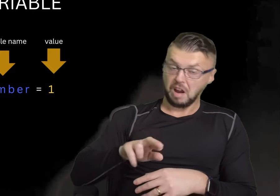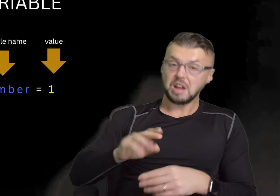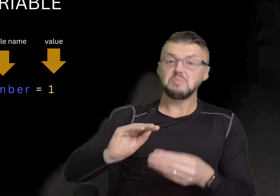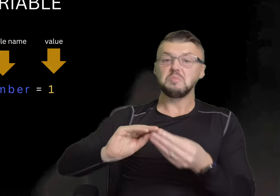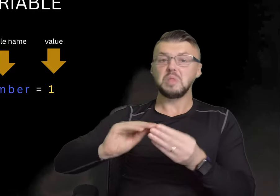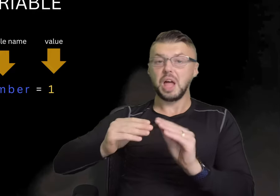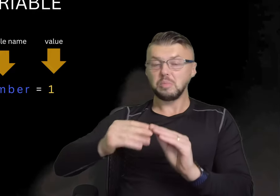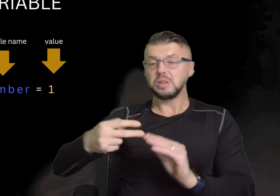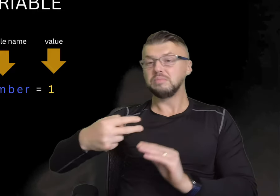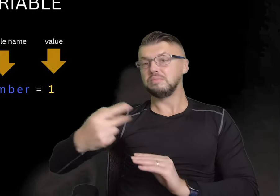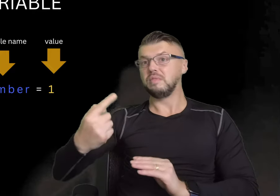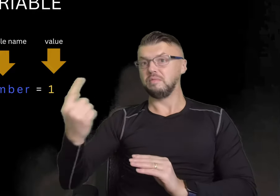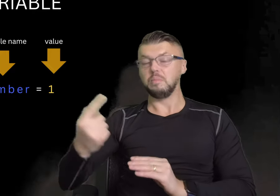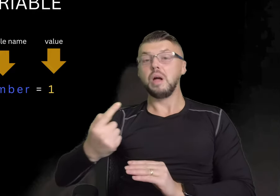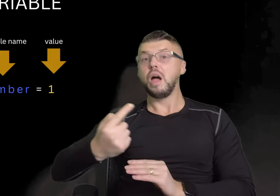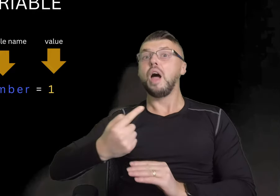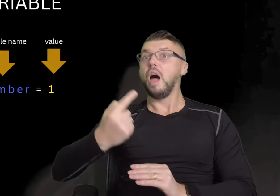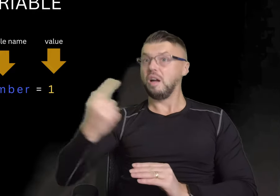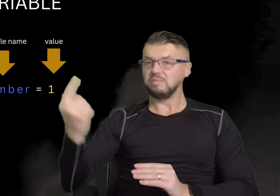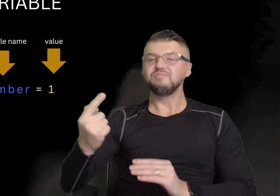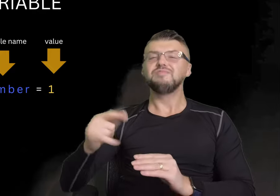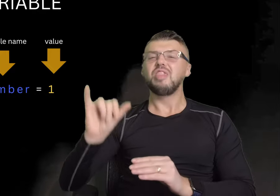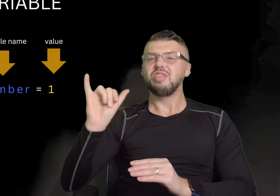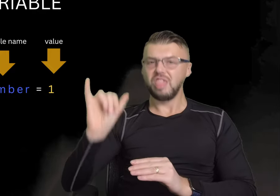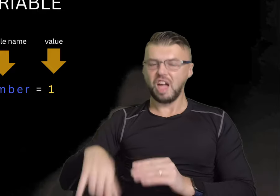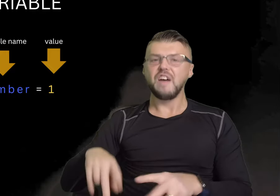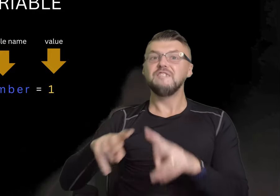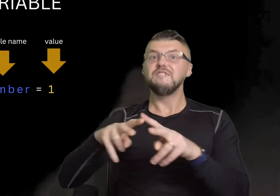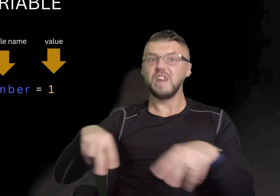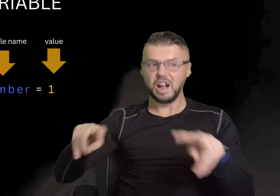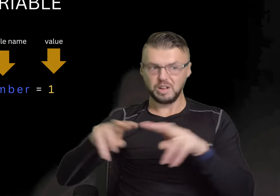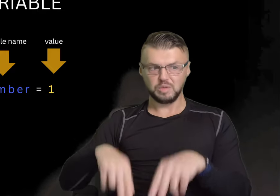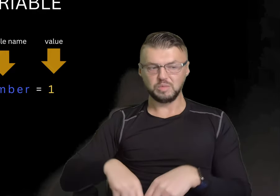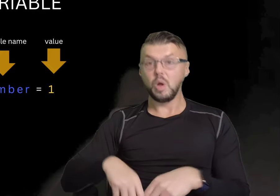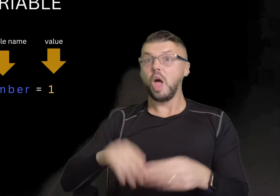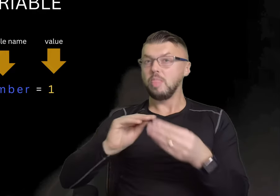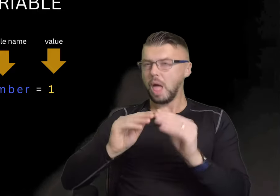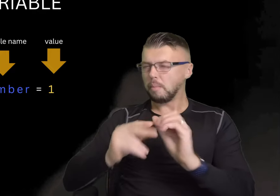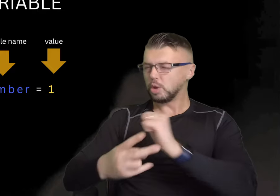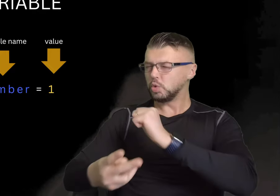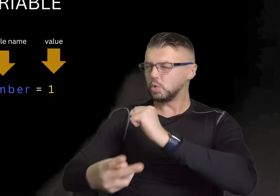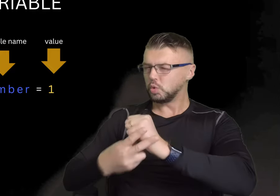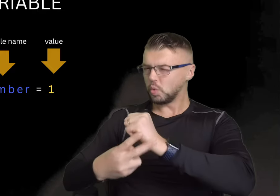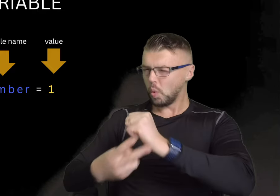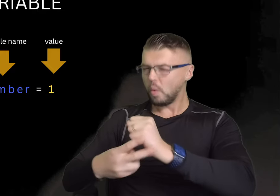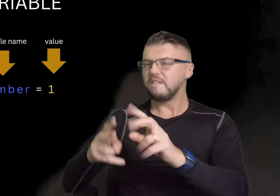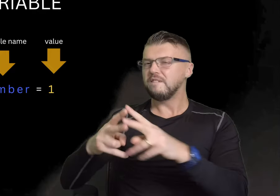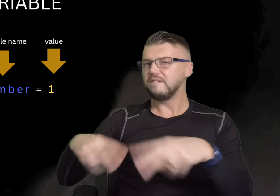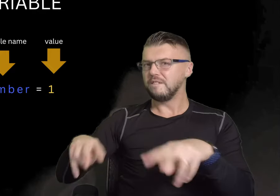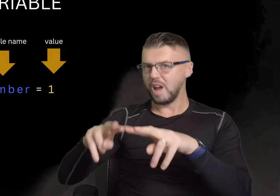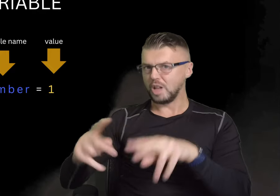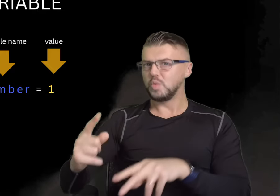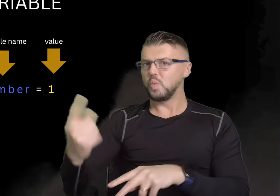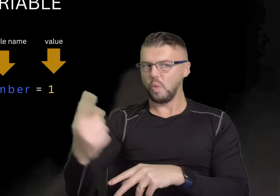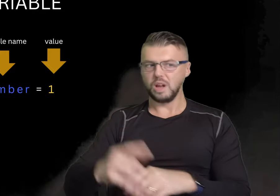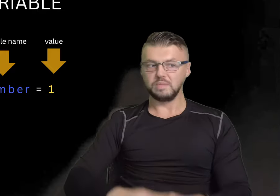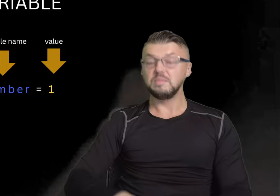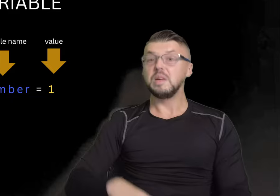number, and value is 1. 1 is the value of that variable, is what that variable stores.